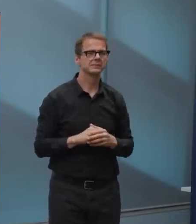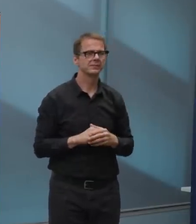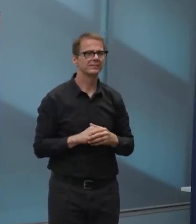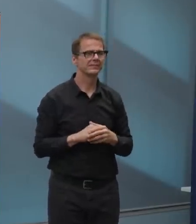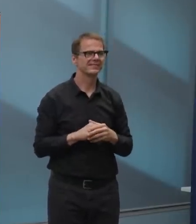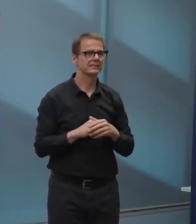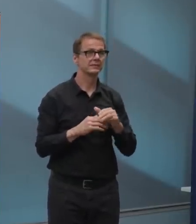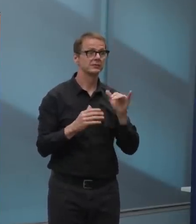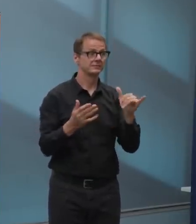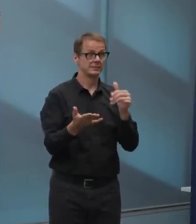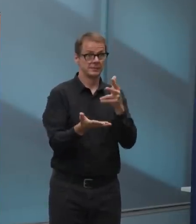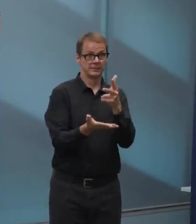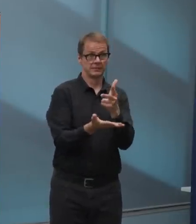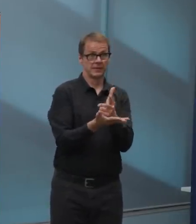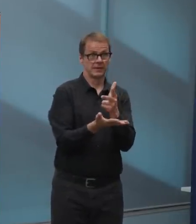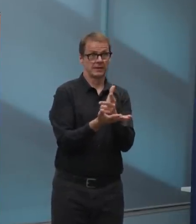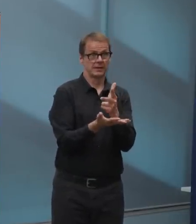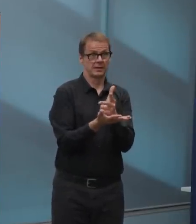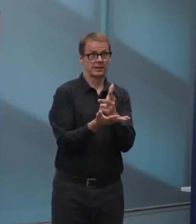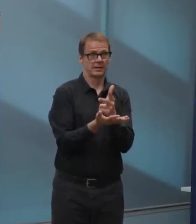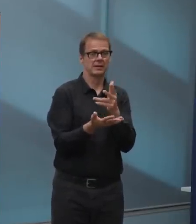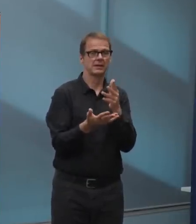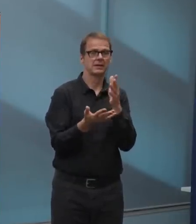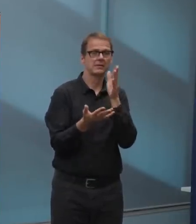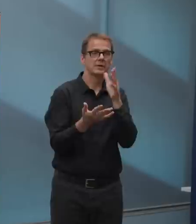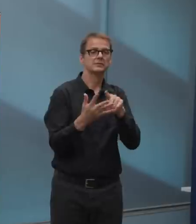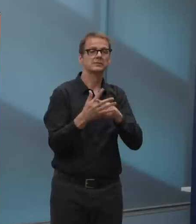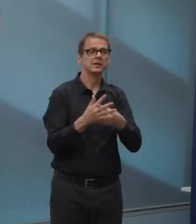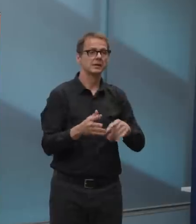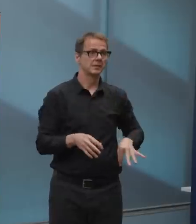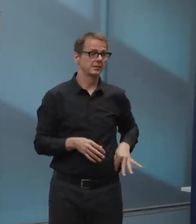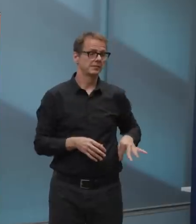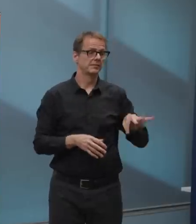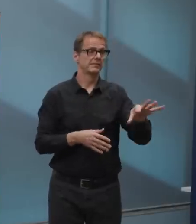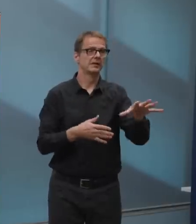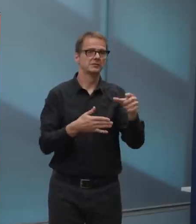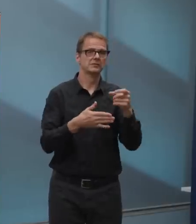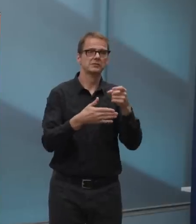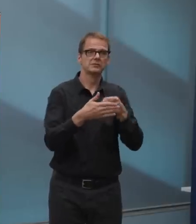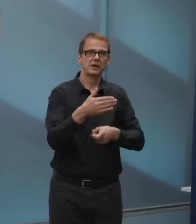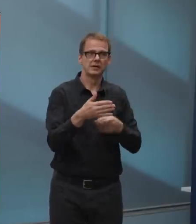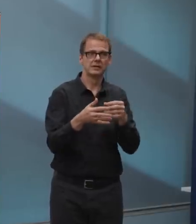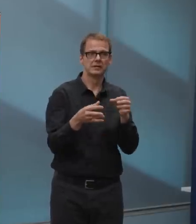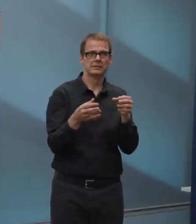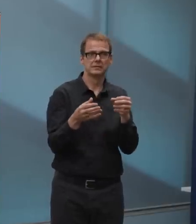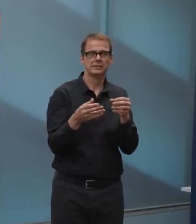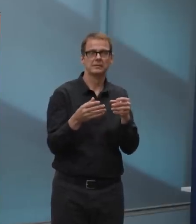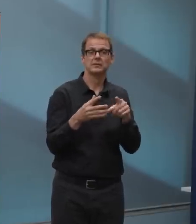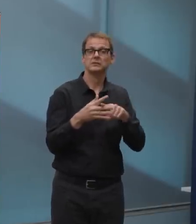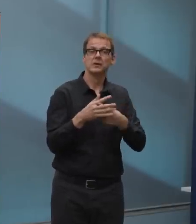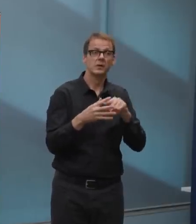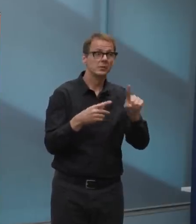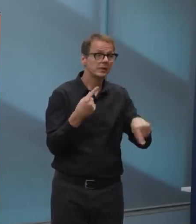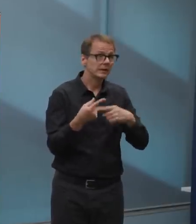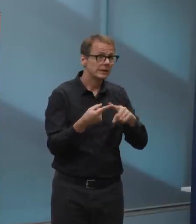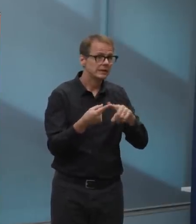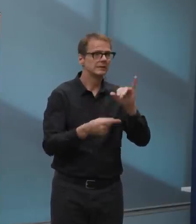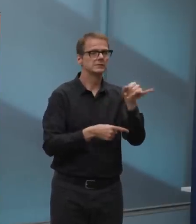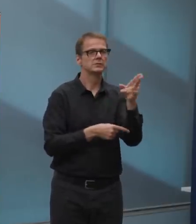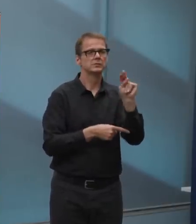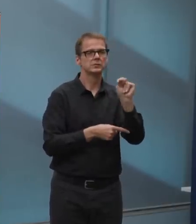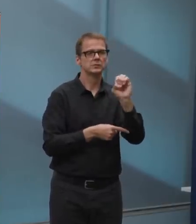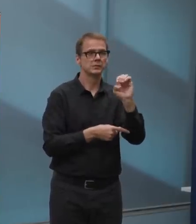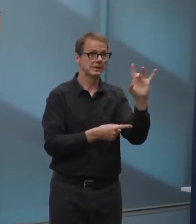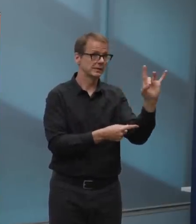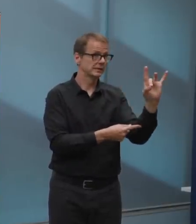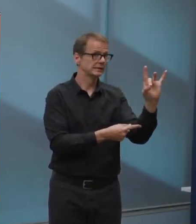congestion issues and we'll reinstate these parking fees effective June 8th. We'll also be providing a 30 minute grace